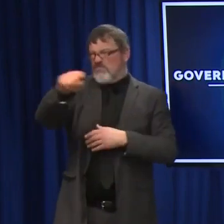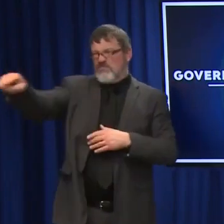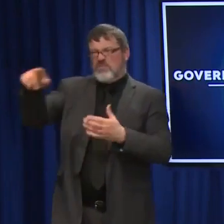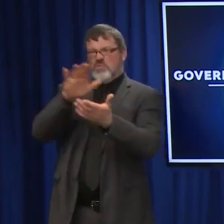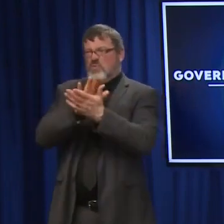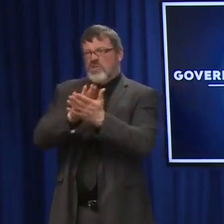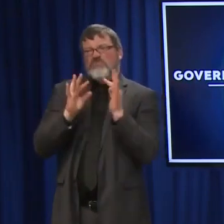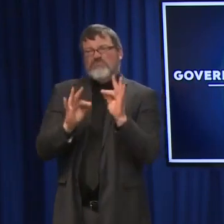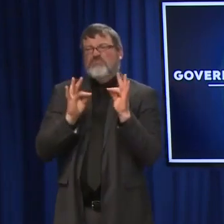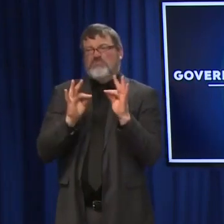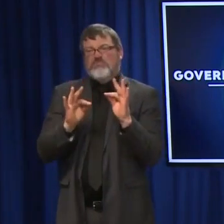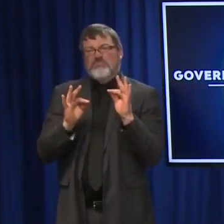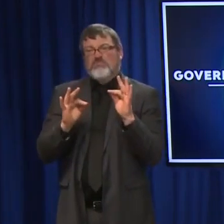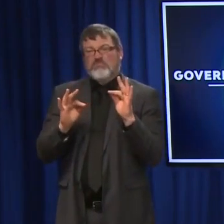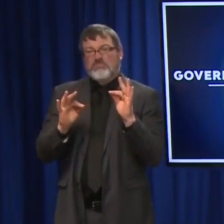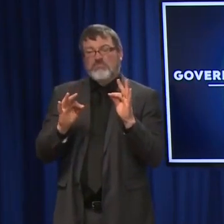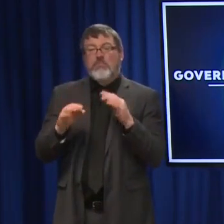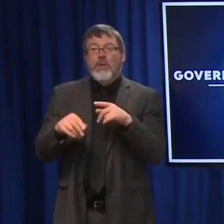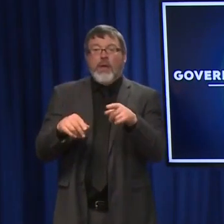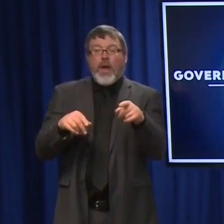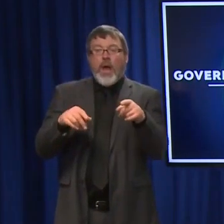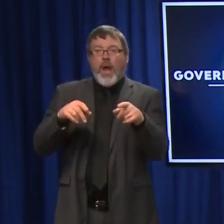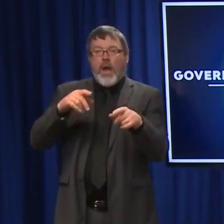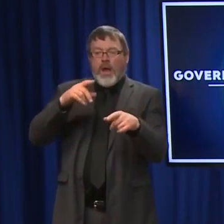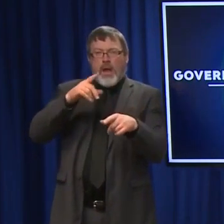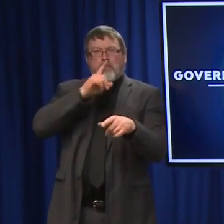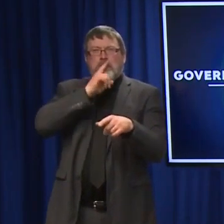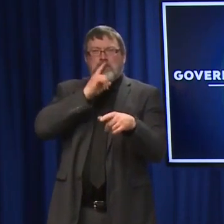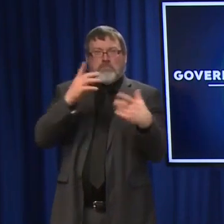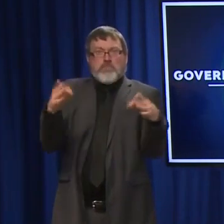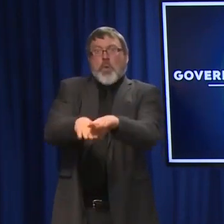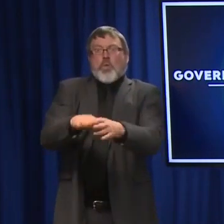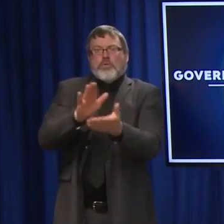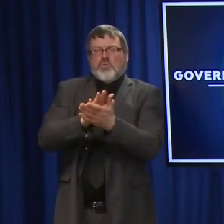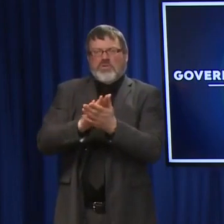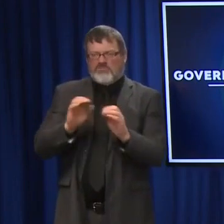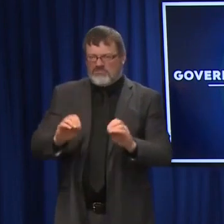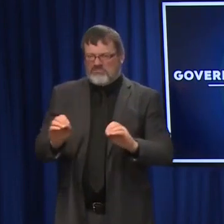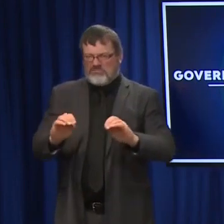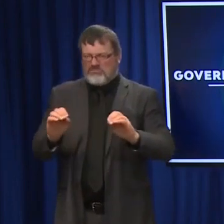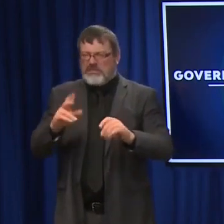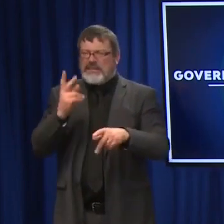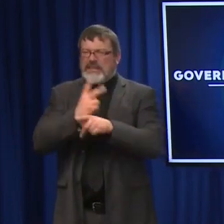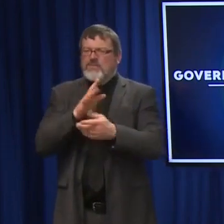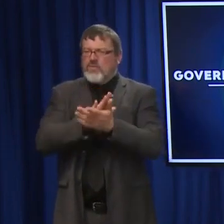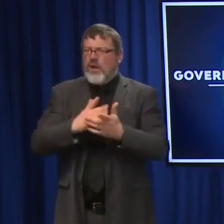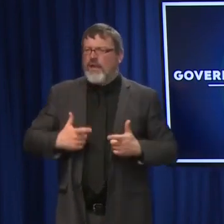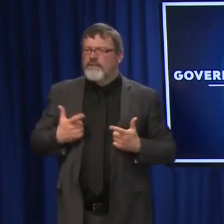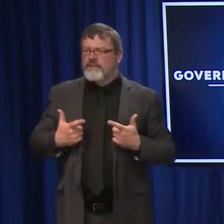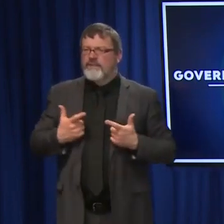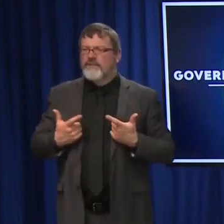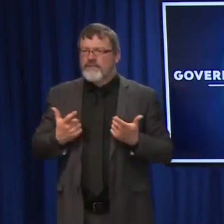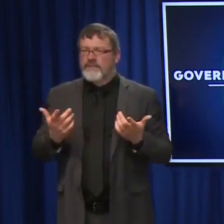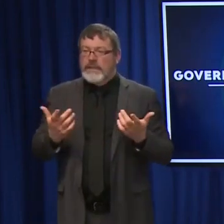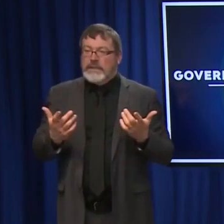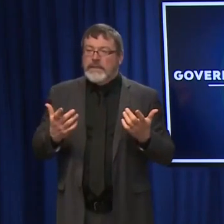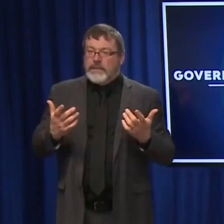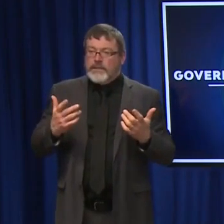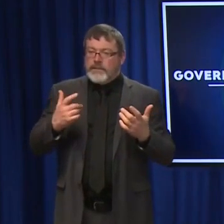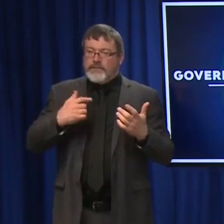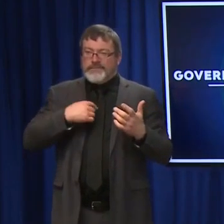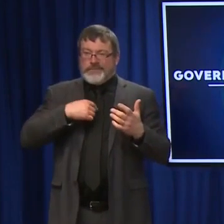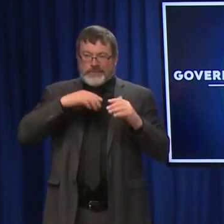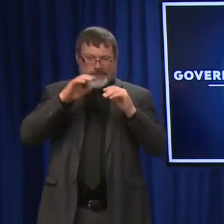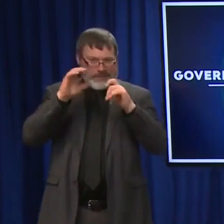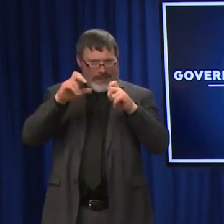how to do it without having to shut everything down, how to put a lot of these pieces in place, that Swiss cheese effect that Dr. Chan